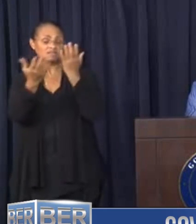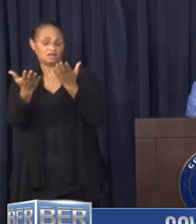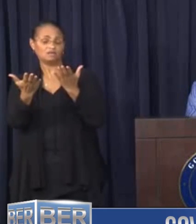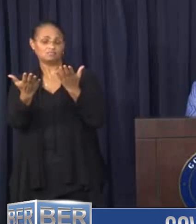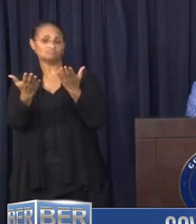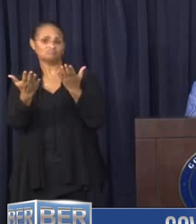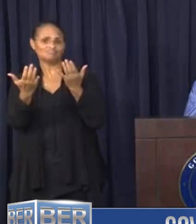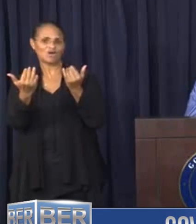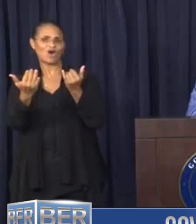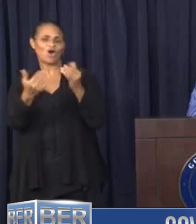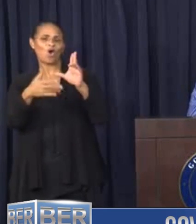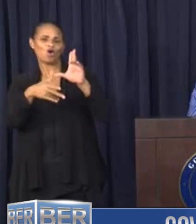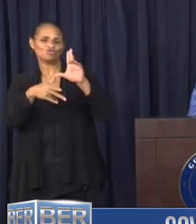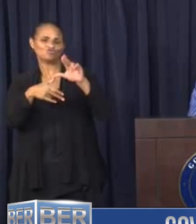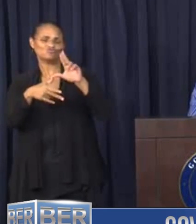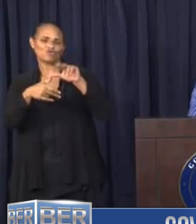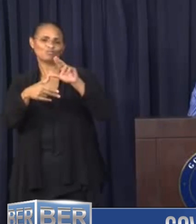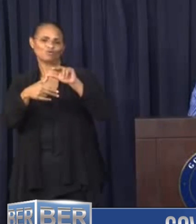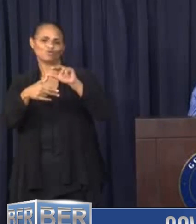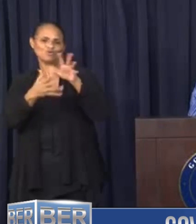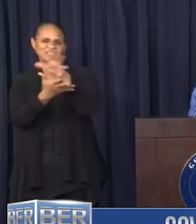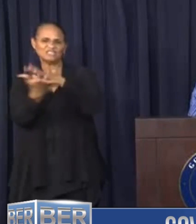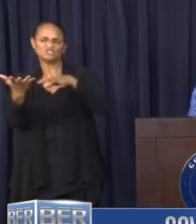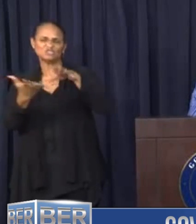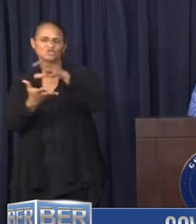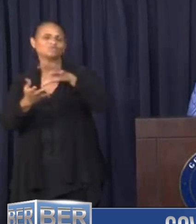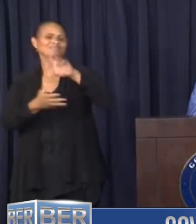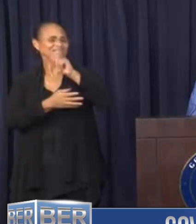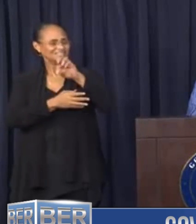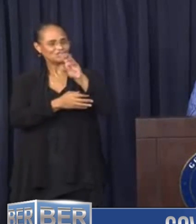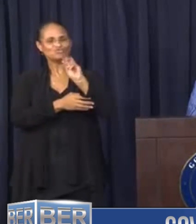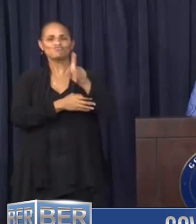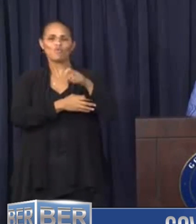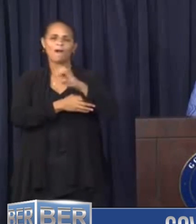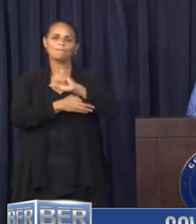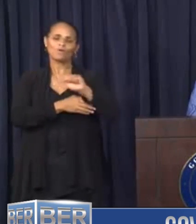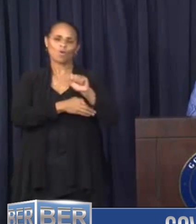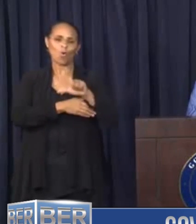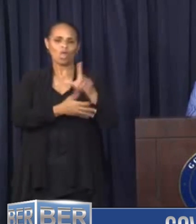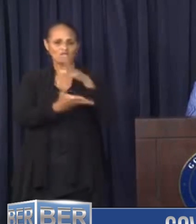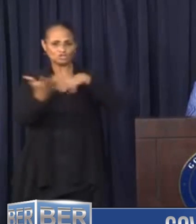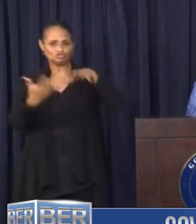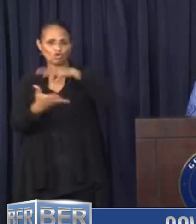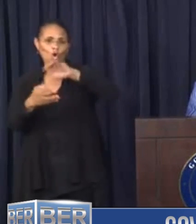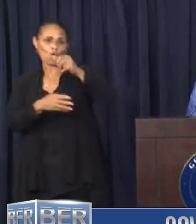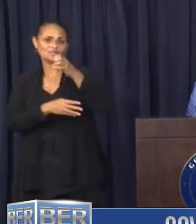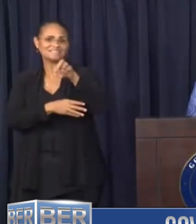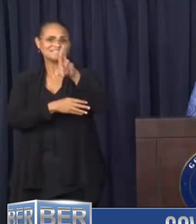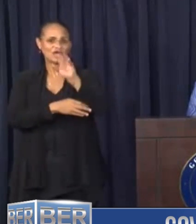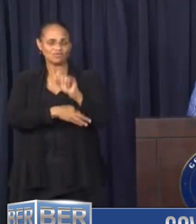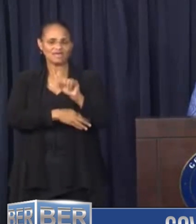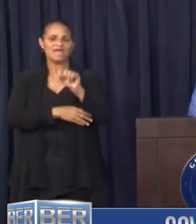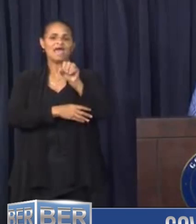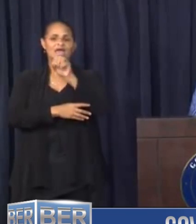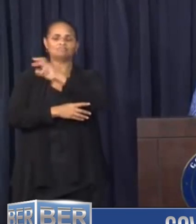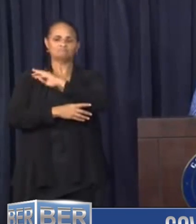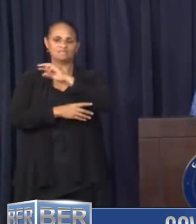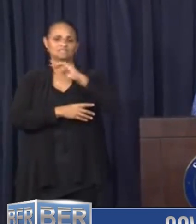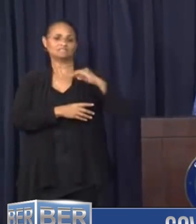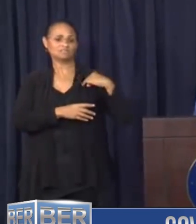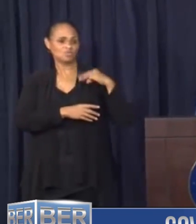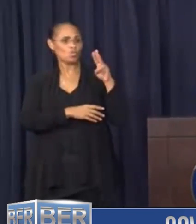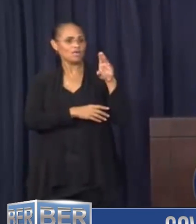Tropical Storm Jerry. First, Minister Keynes, the Minister for National Security, will give an overview.